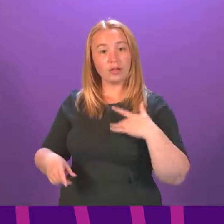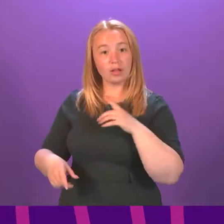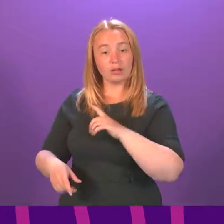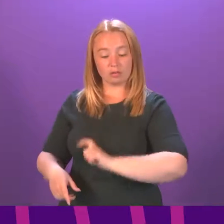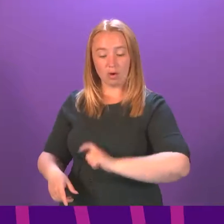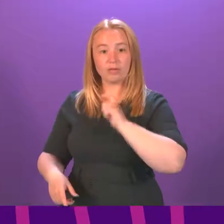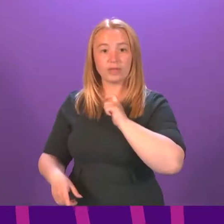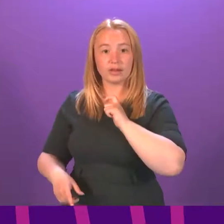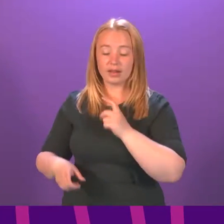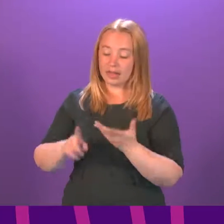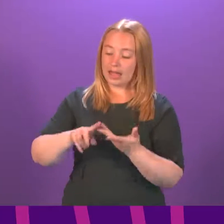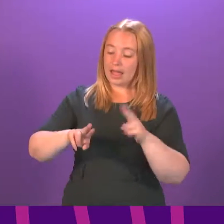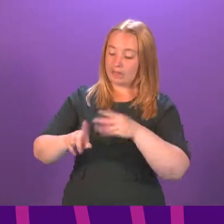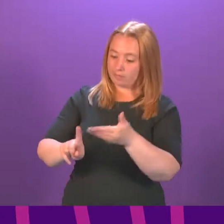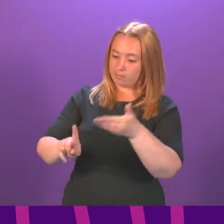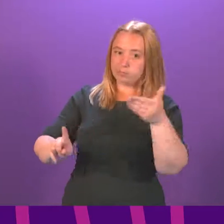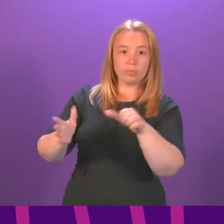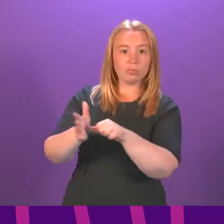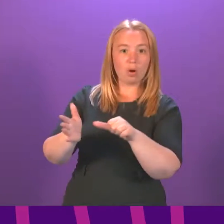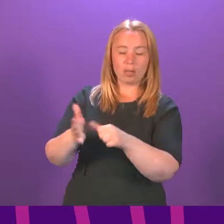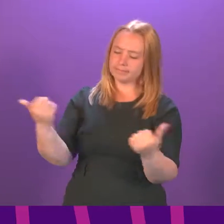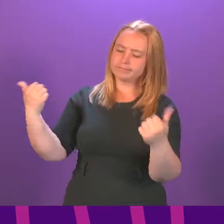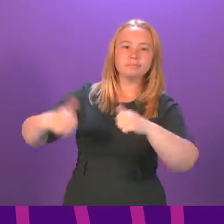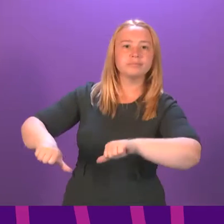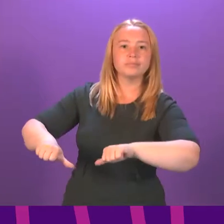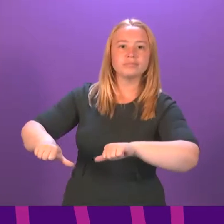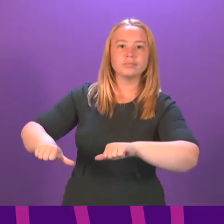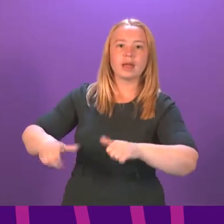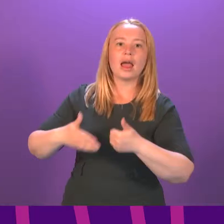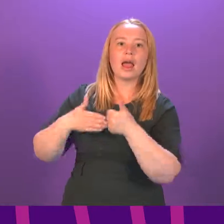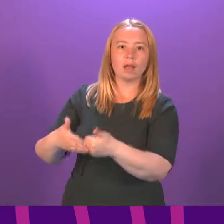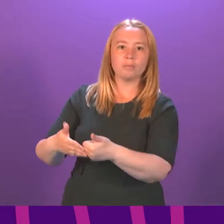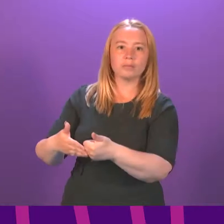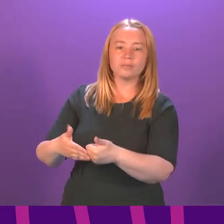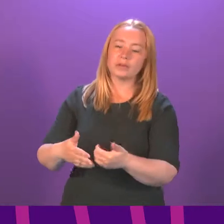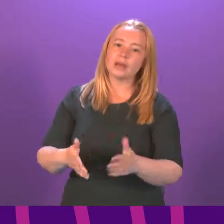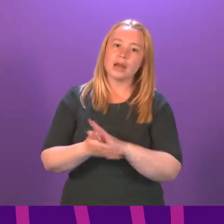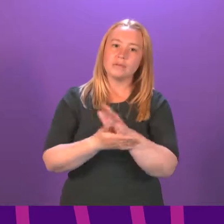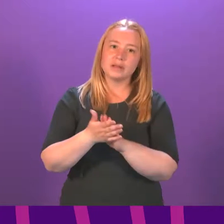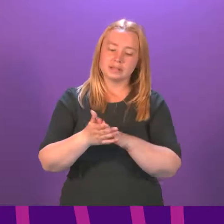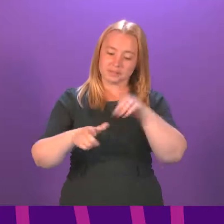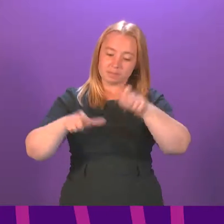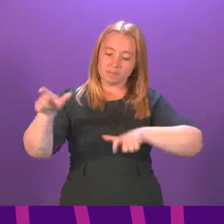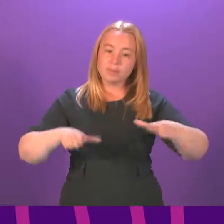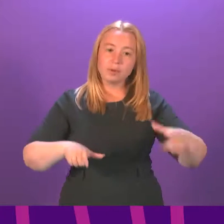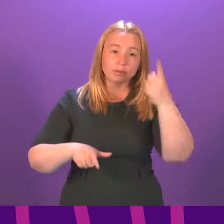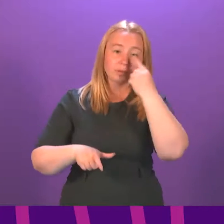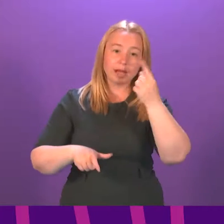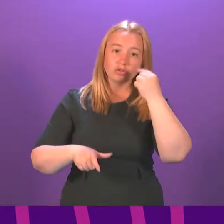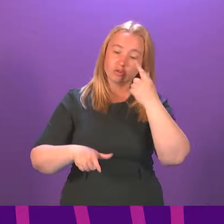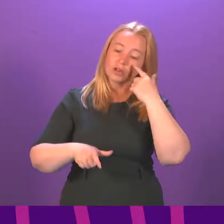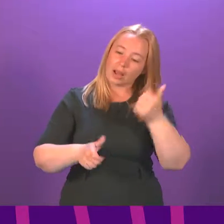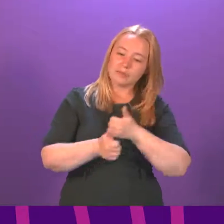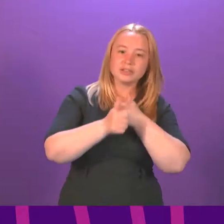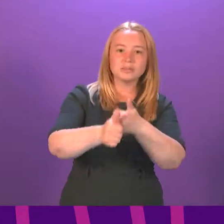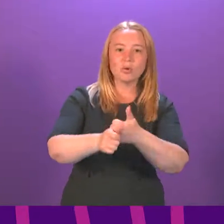tackle this issue when they see it, and for everyone within our schools to reach the potential that they have without being blighted by